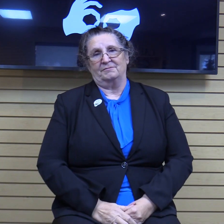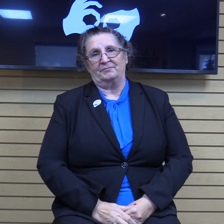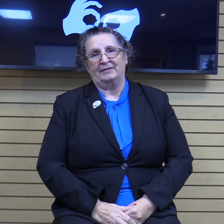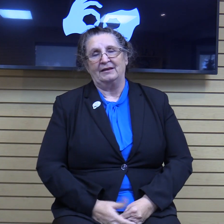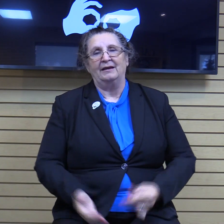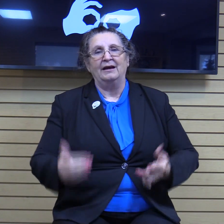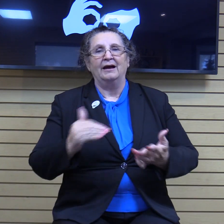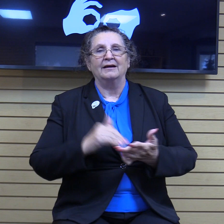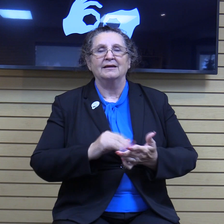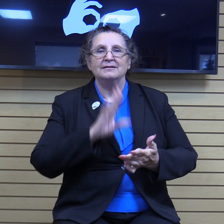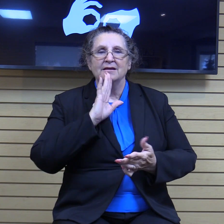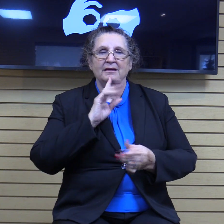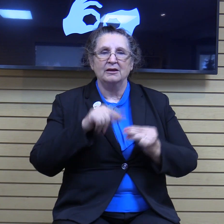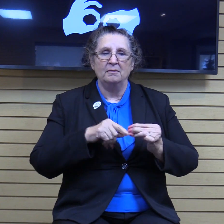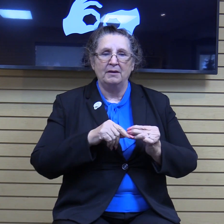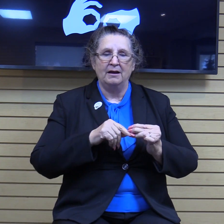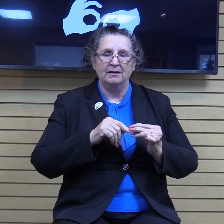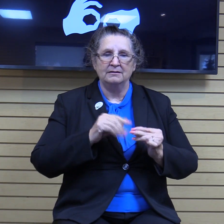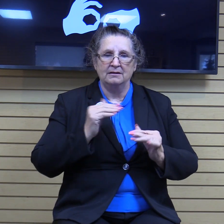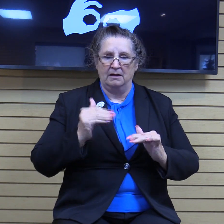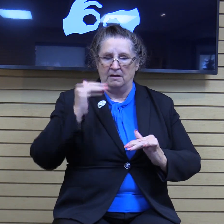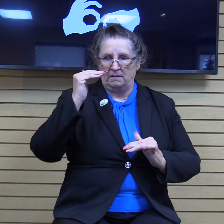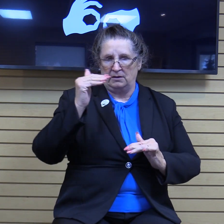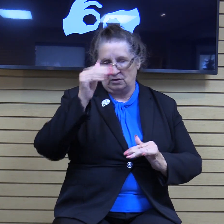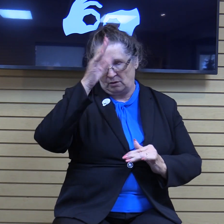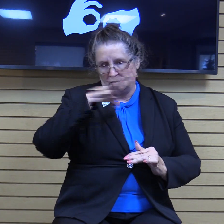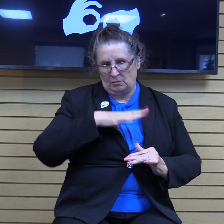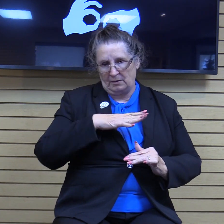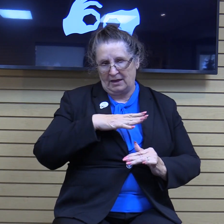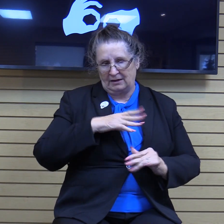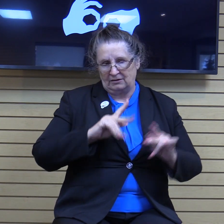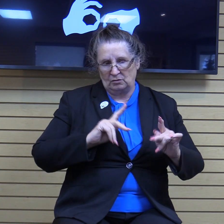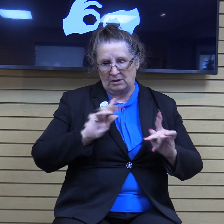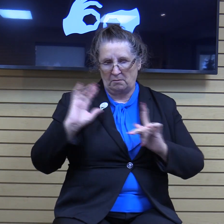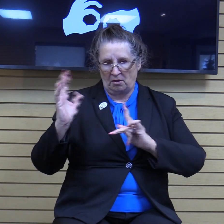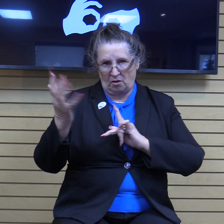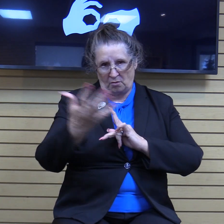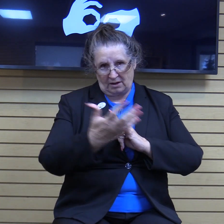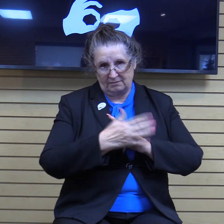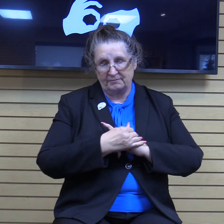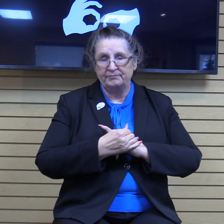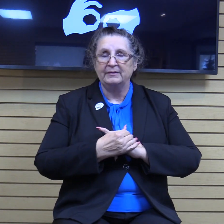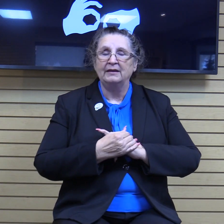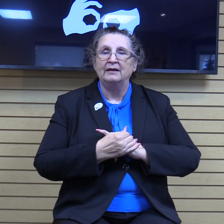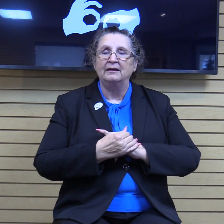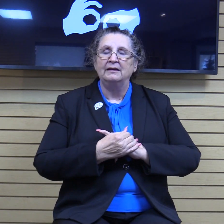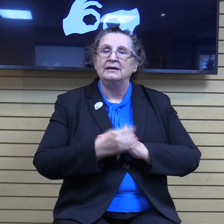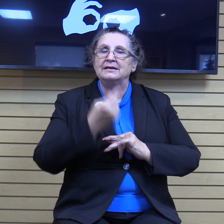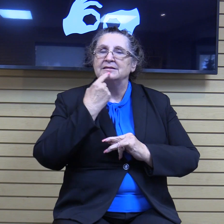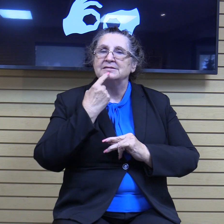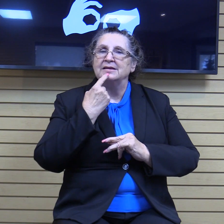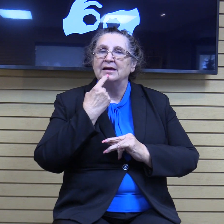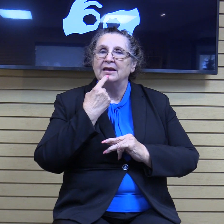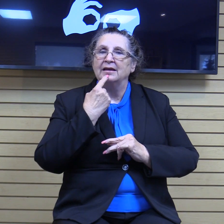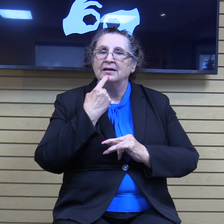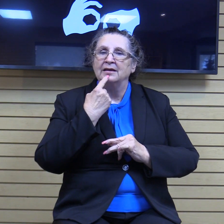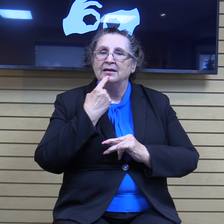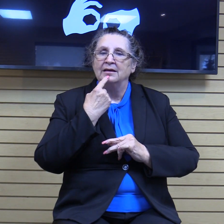referring to this noble man and the multitude that are present. In other words, what he's saying is, There is a crowd of